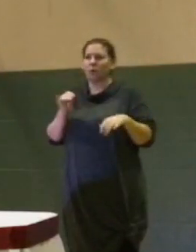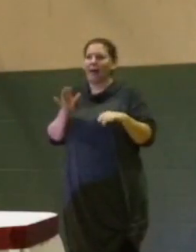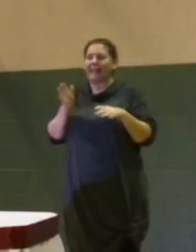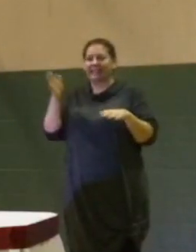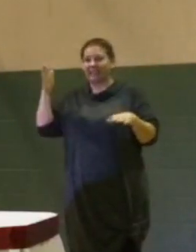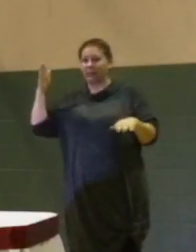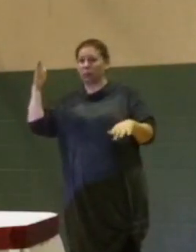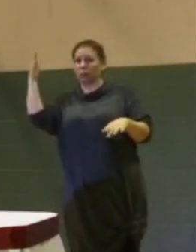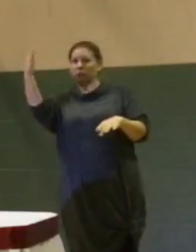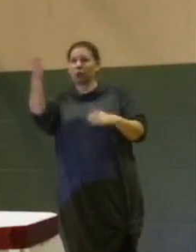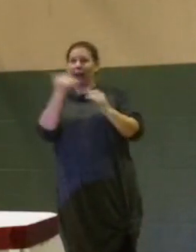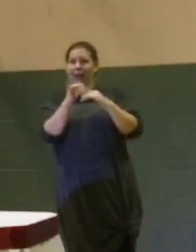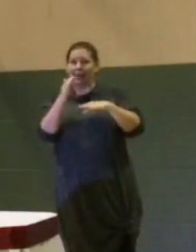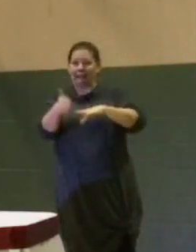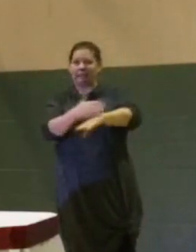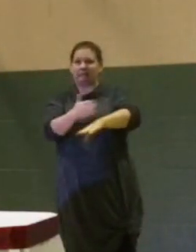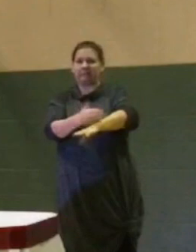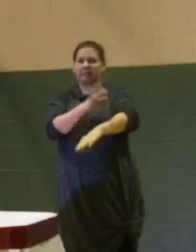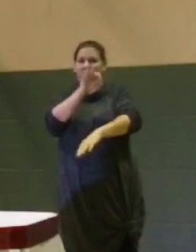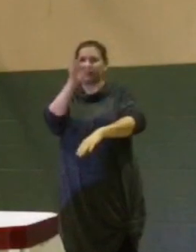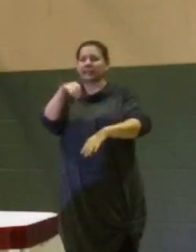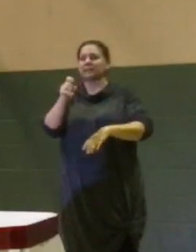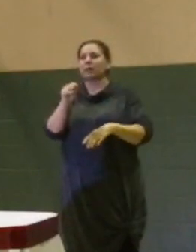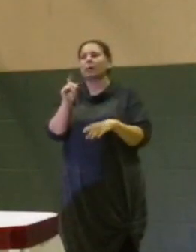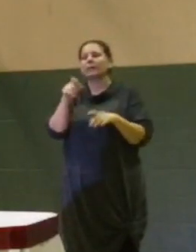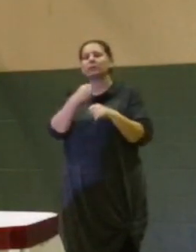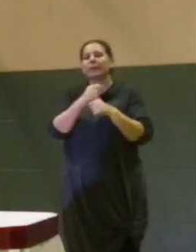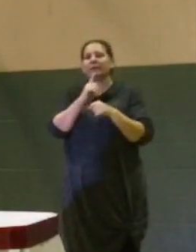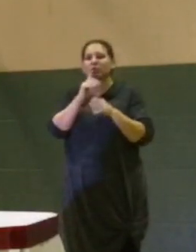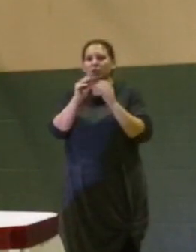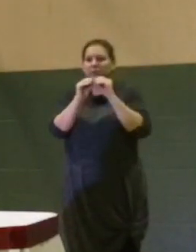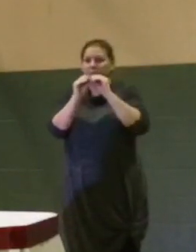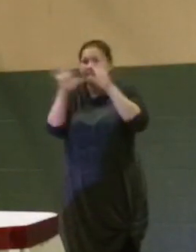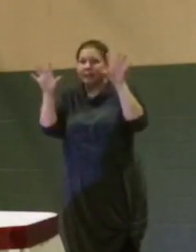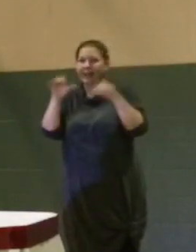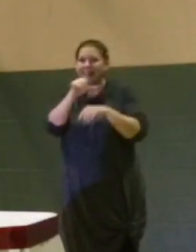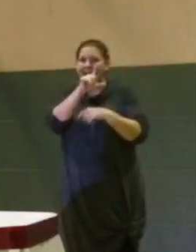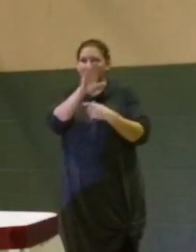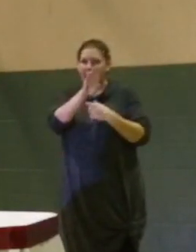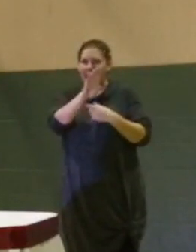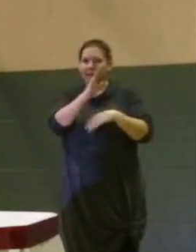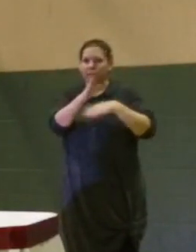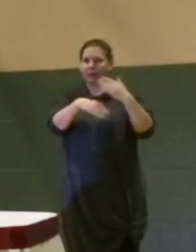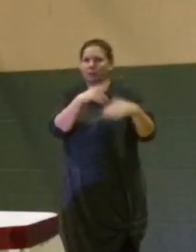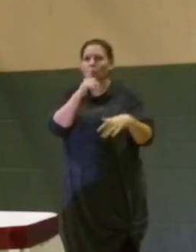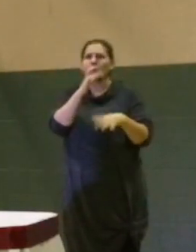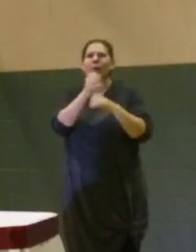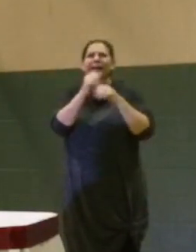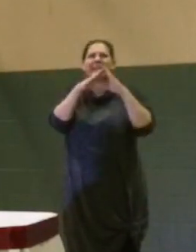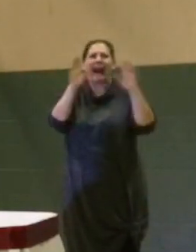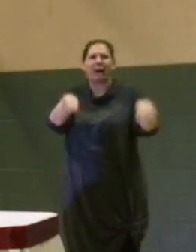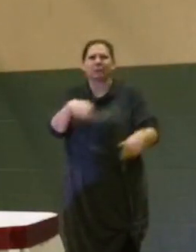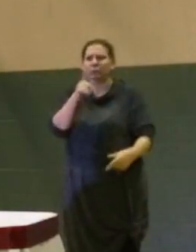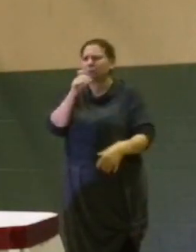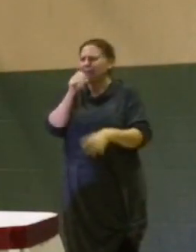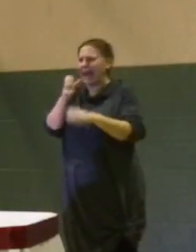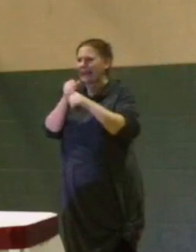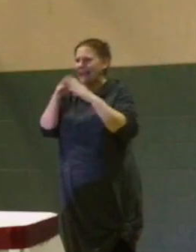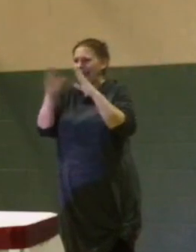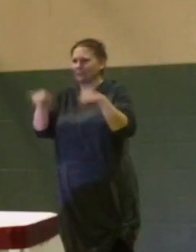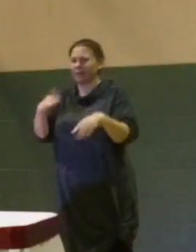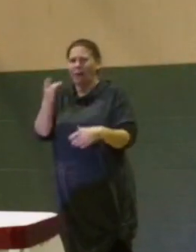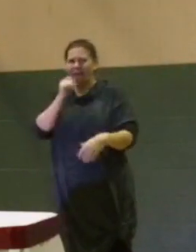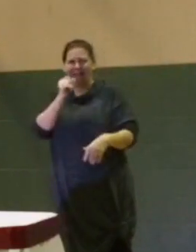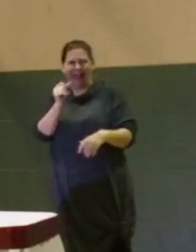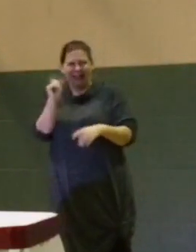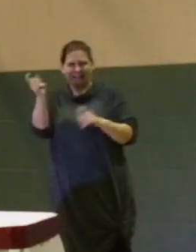aspect of it, we need to make sure that we have transparency within the land bank process as far as who gets a house, who doesn't get a house, and why didn't you get